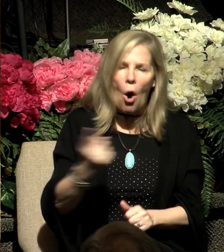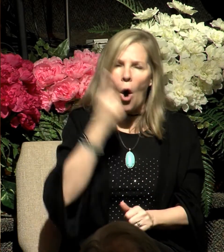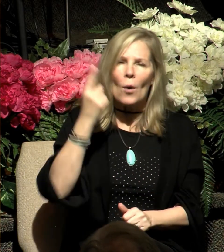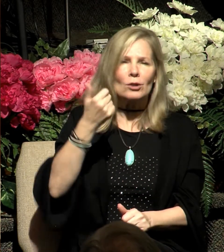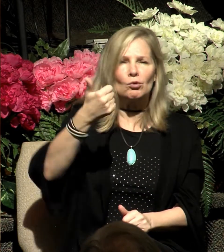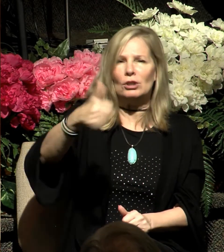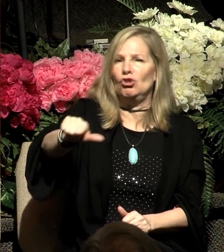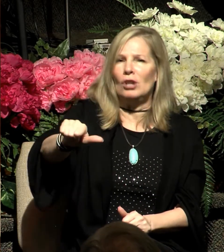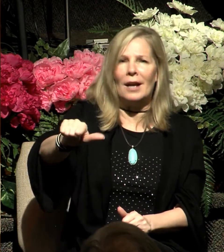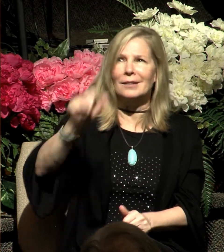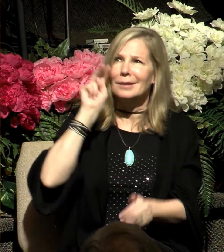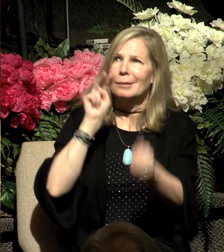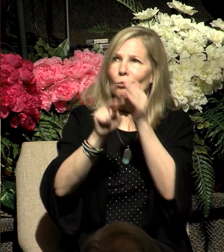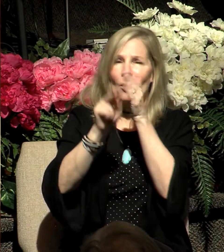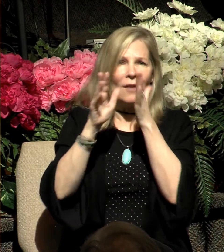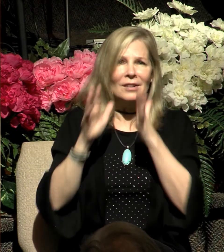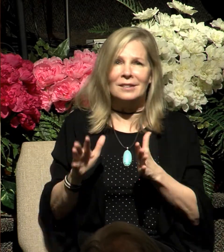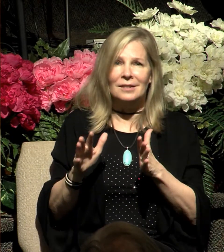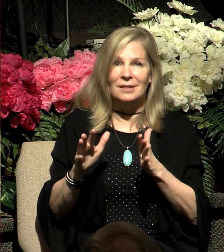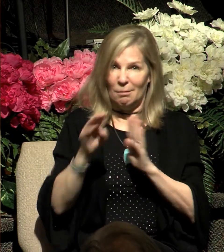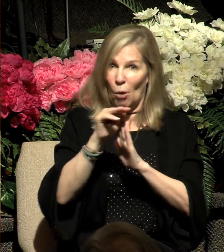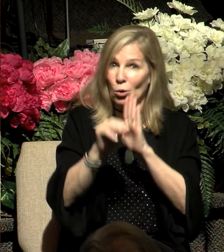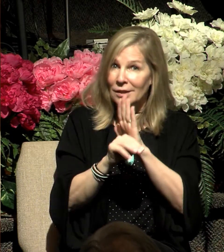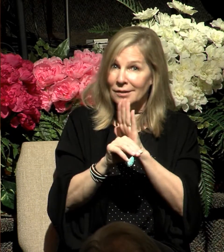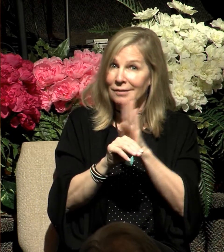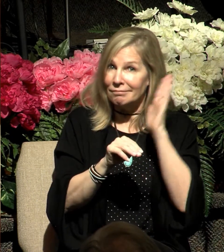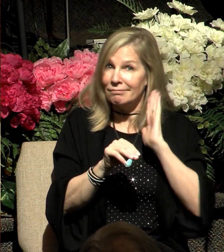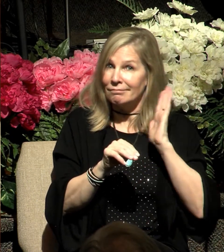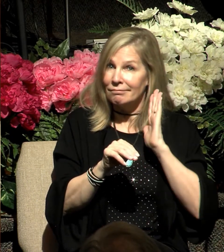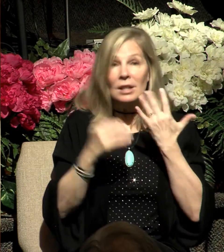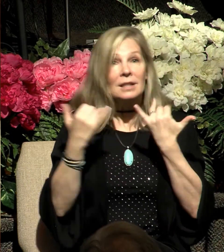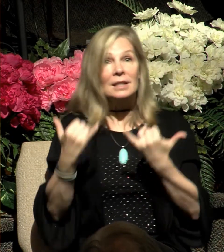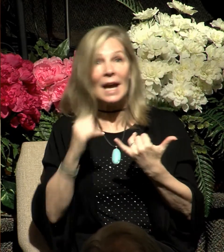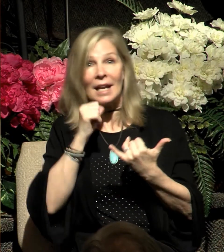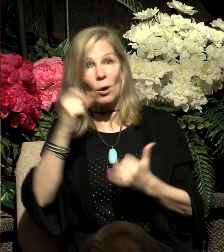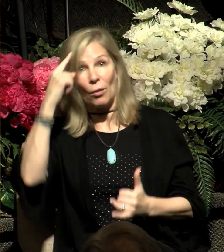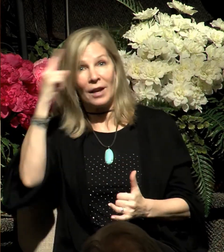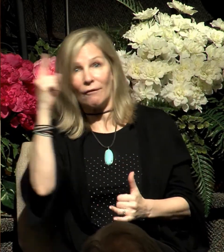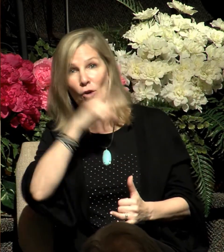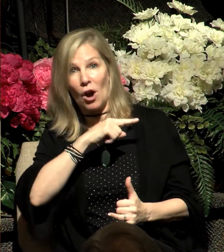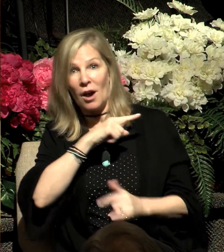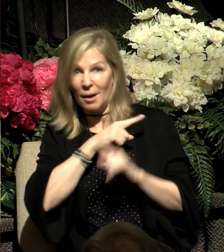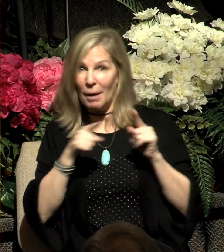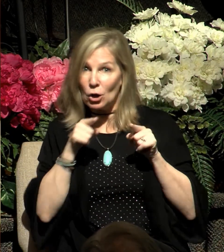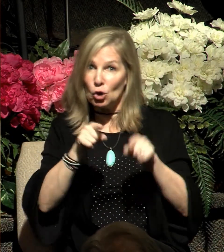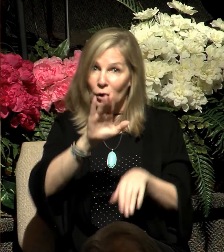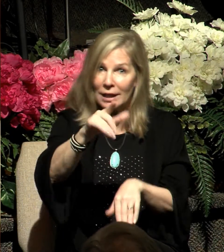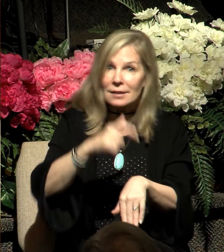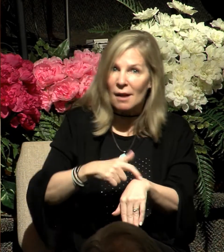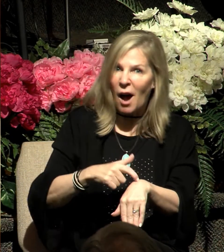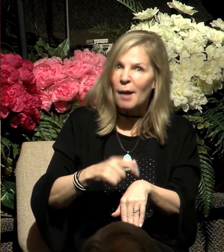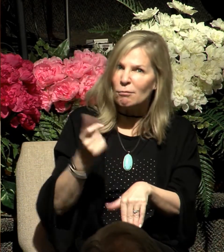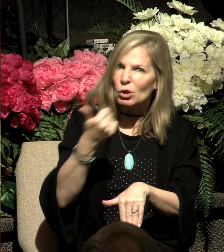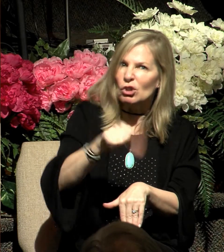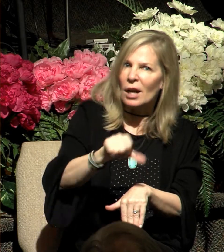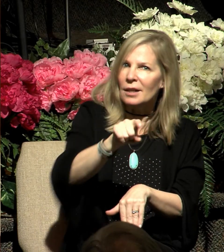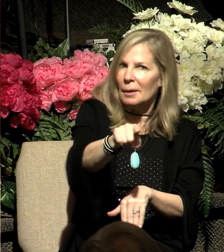and they don't consider him a fraud now. And prior to rejecting Moses, they initially rejected Joseph,